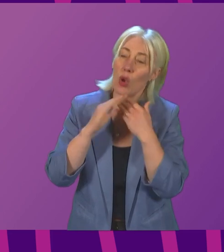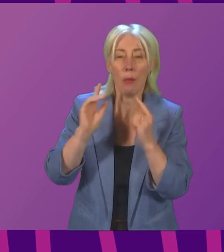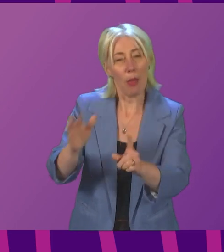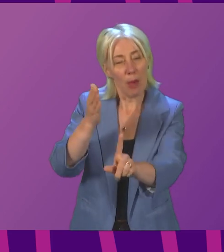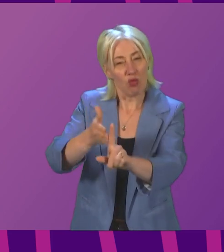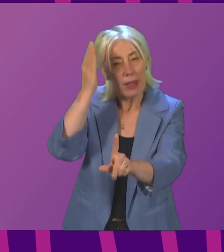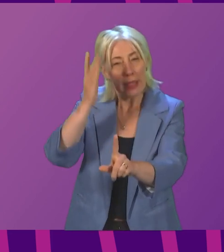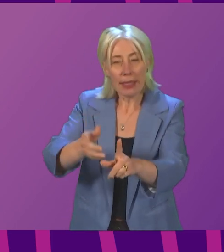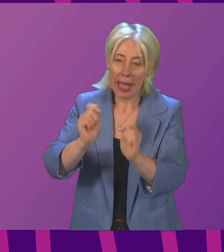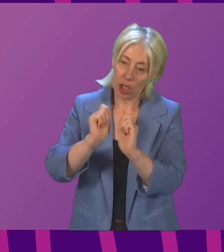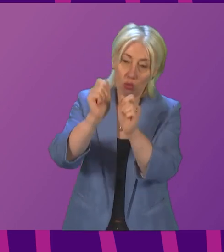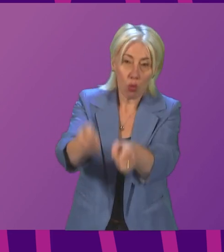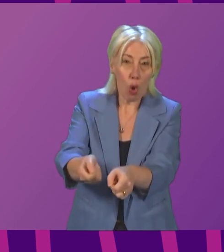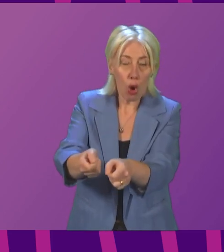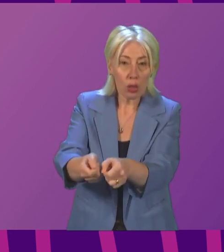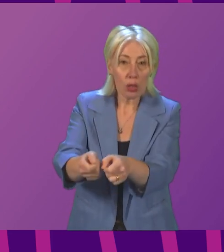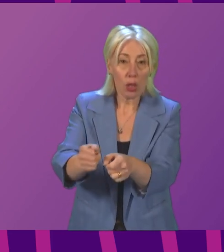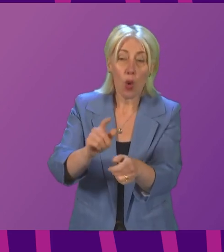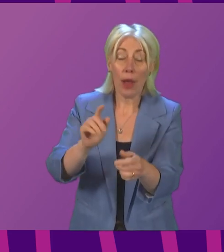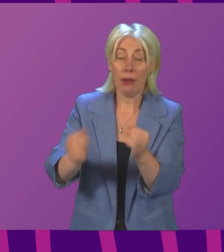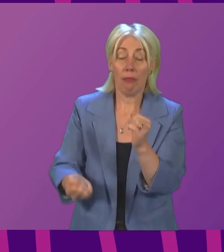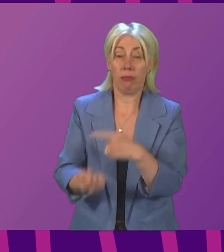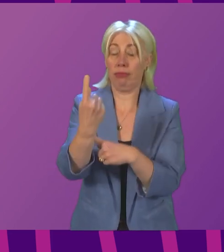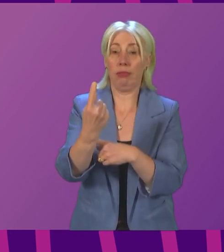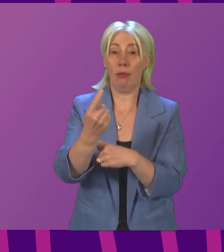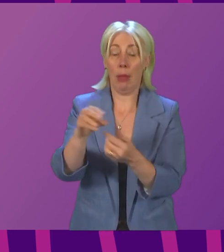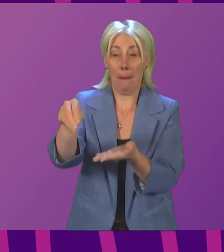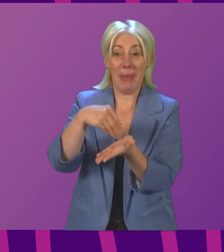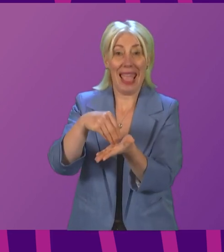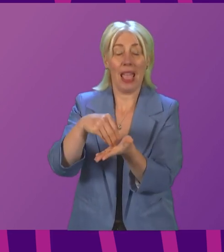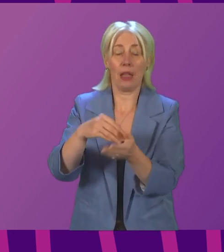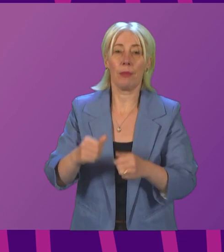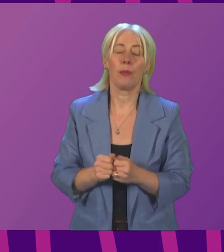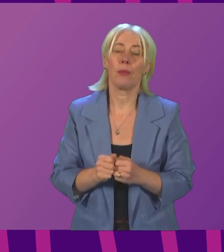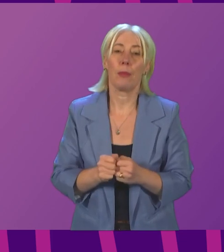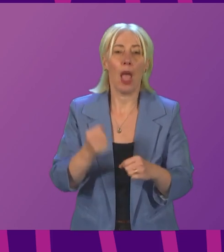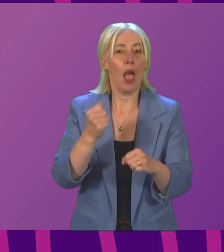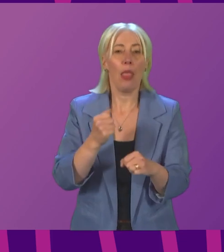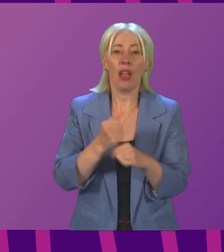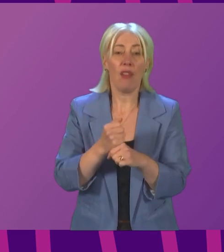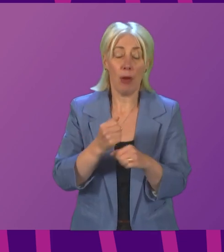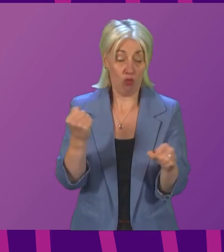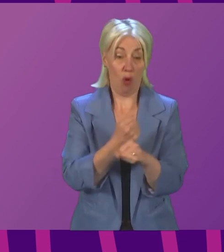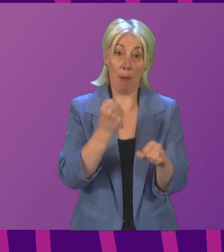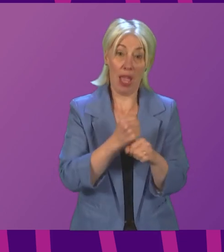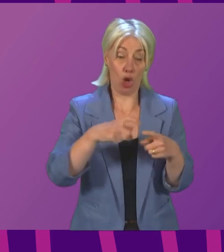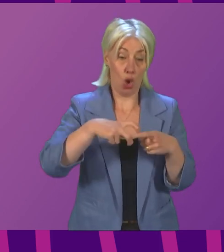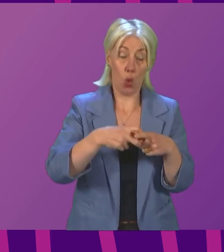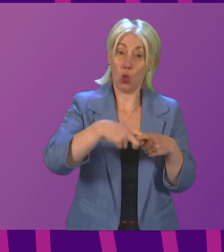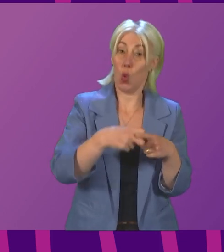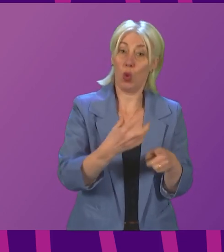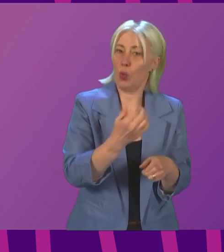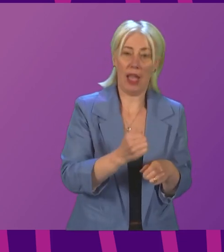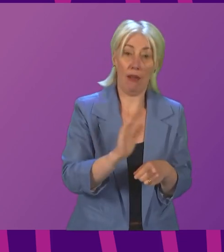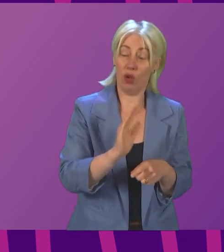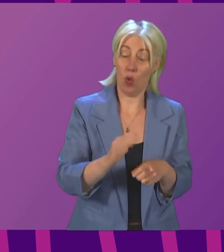when they come forward with their own pay disputes. The Government has still not fixed the tools they already have, and are now instead looking